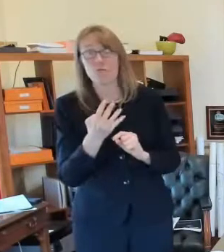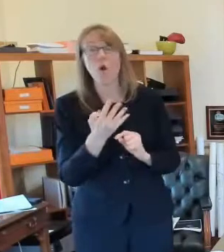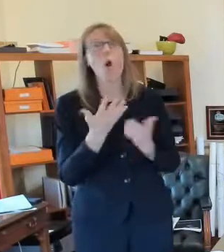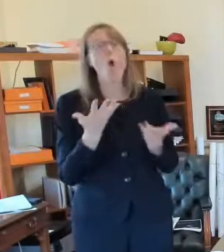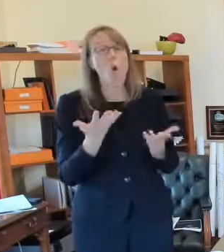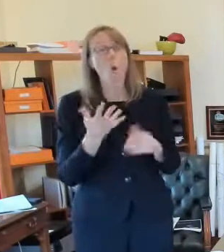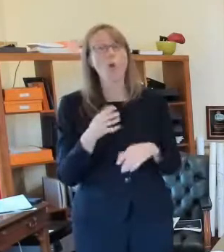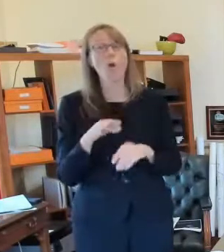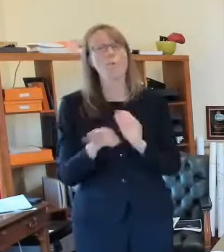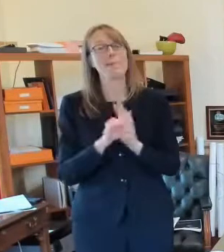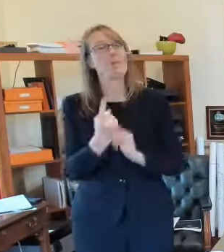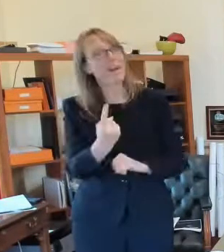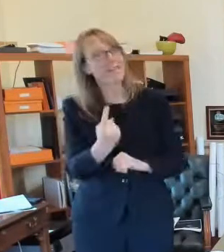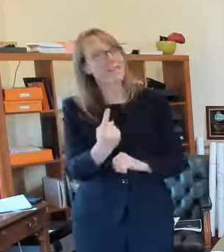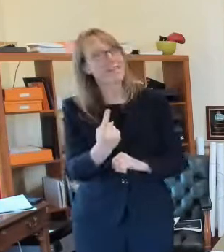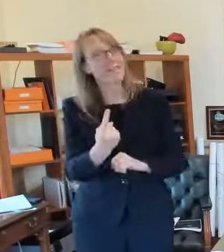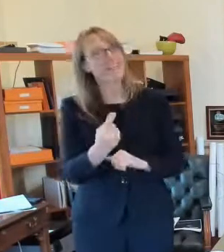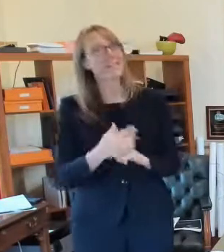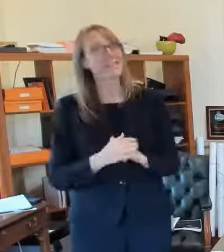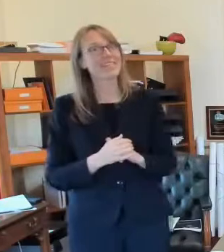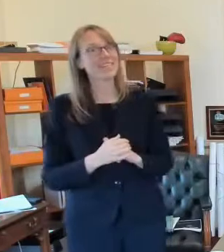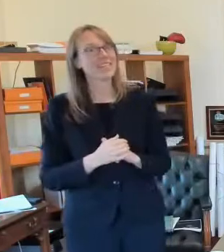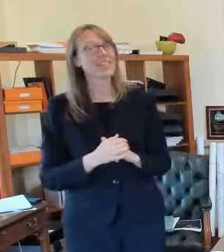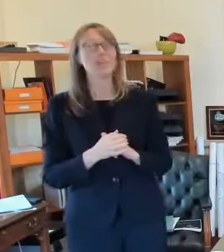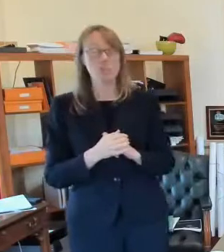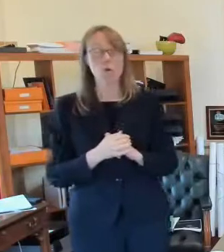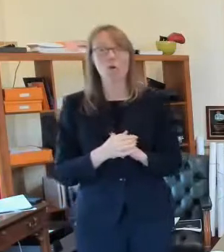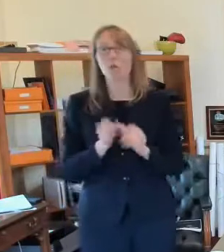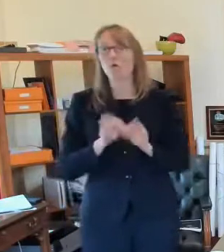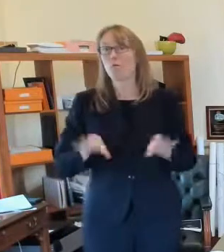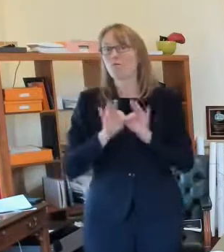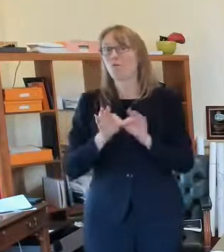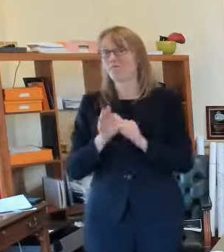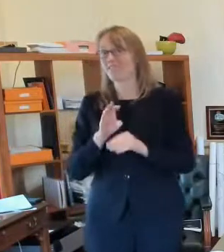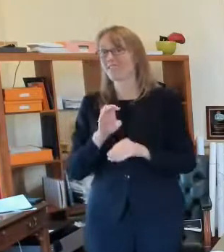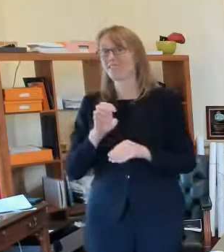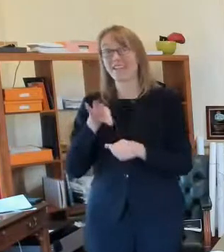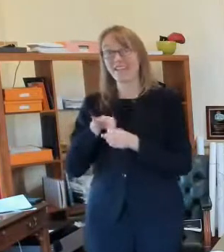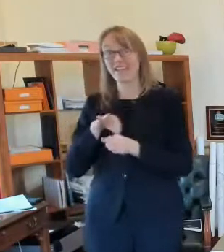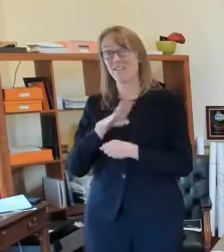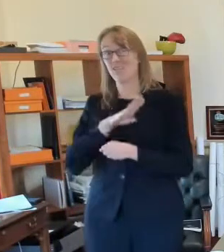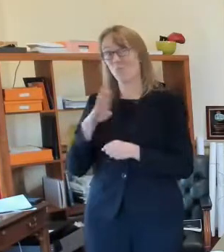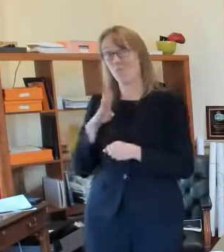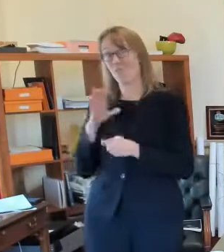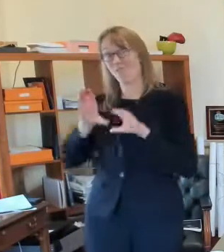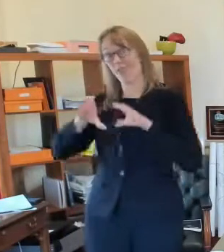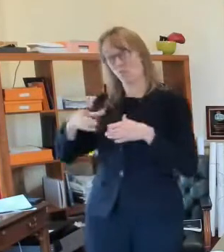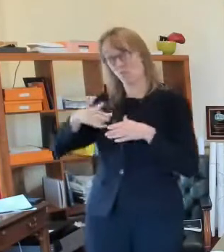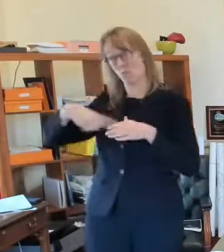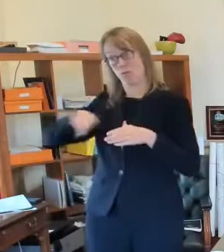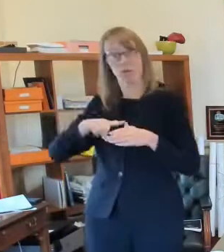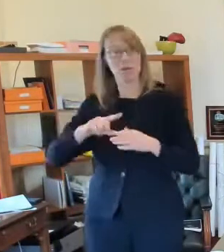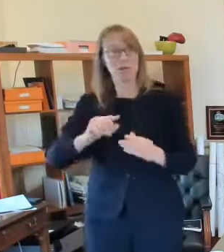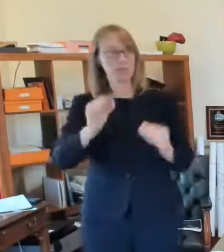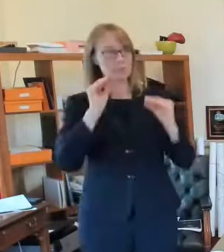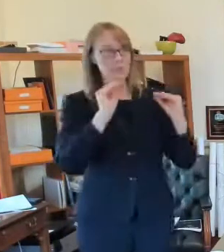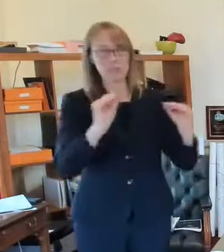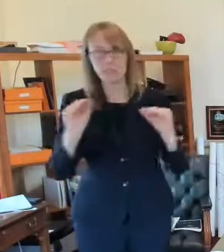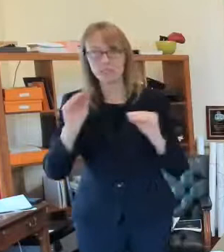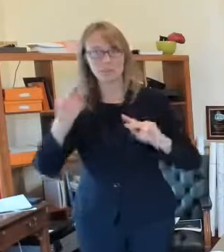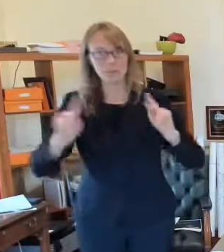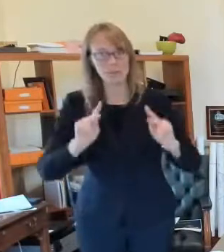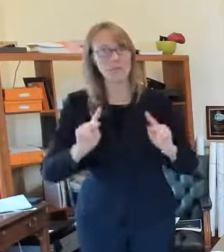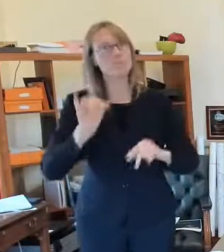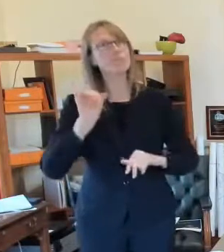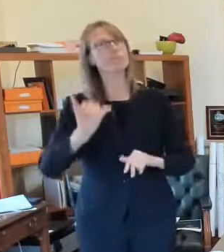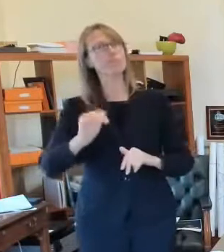with the public about that and the election board is going to do that um in a very um objective way so